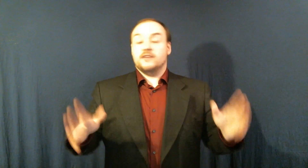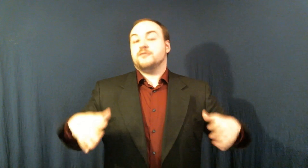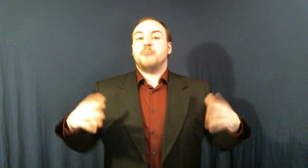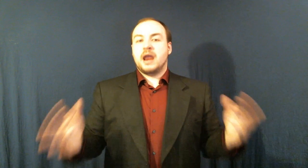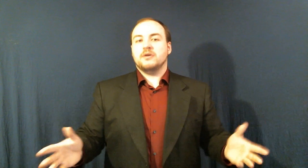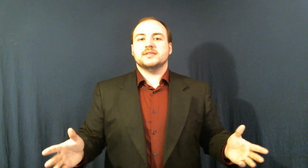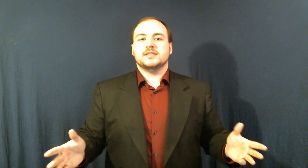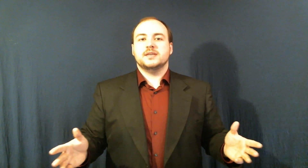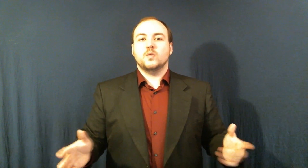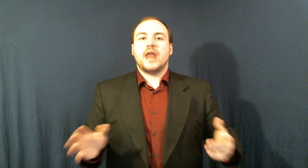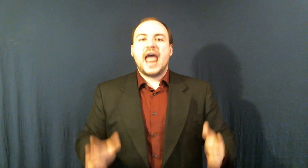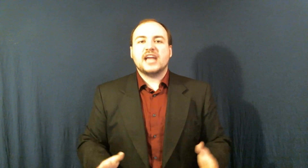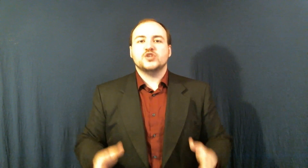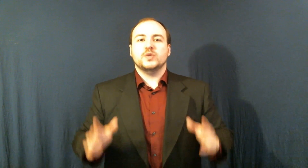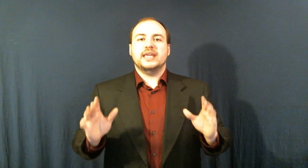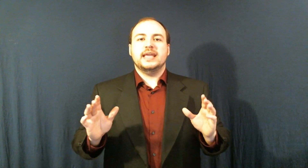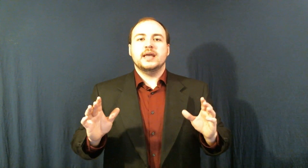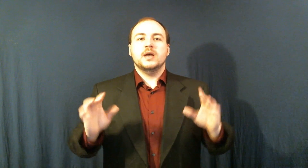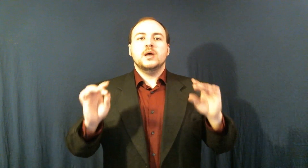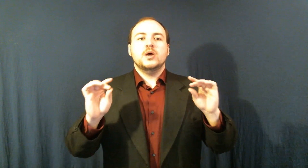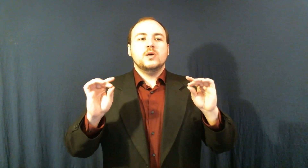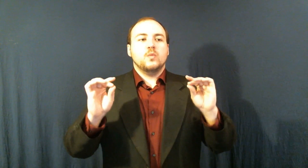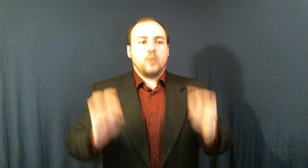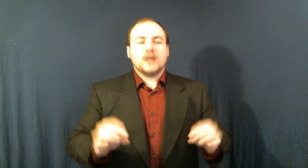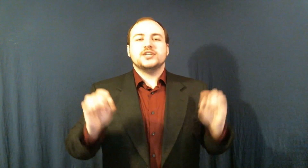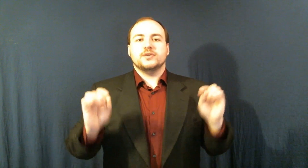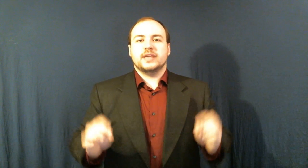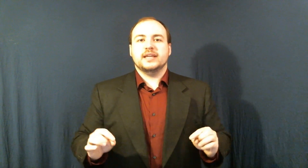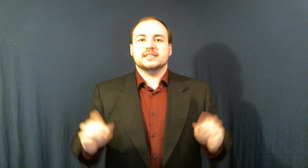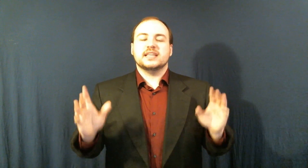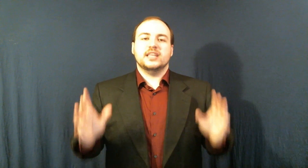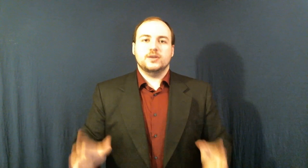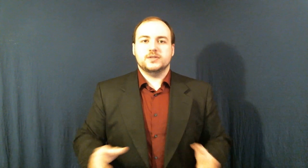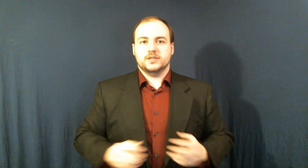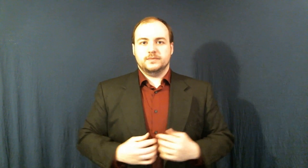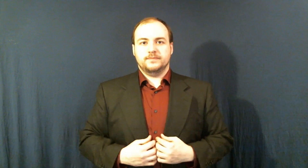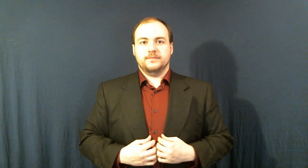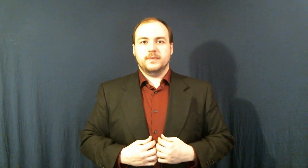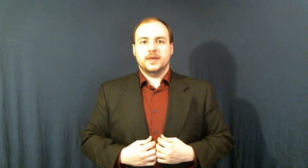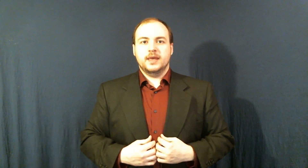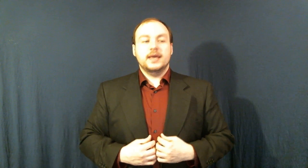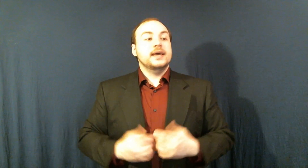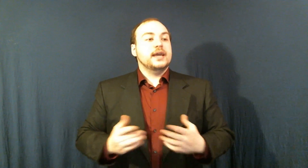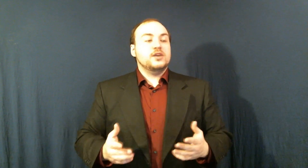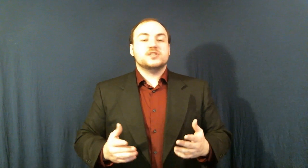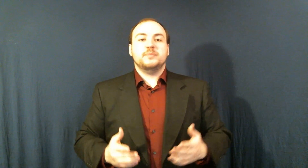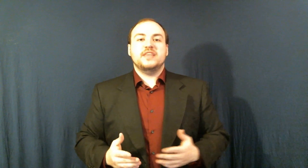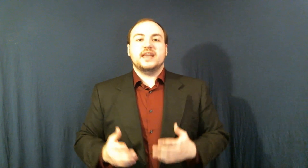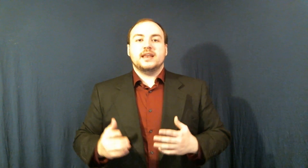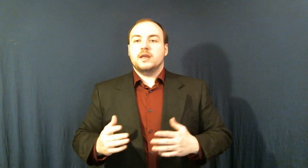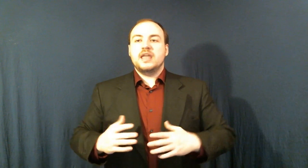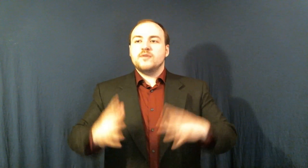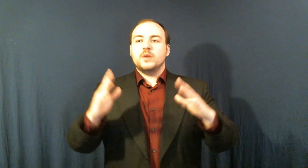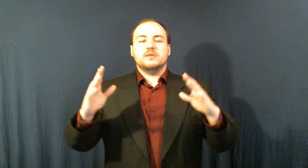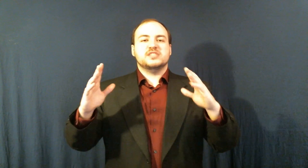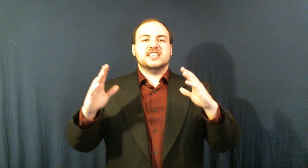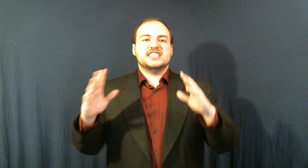If parents would actually watch their kids like they used to It used to be that even even when it was the